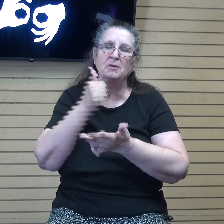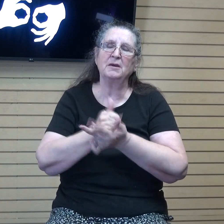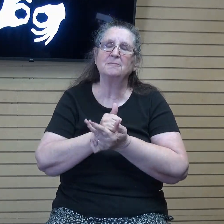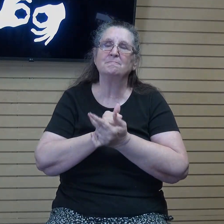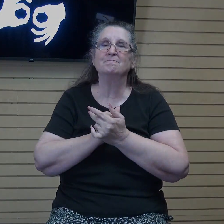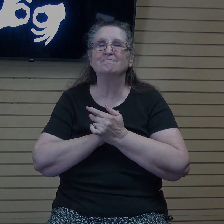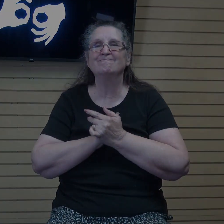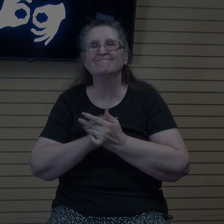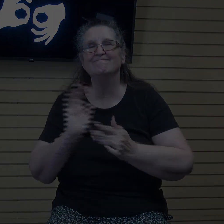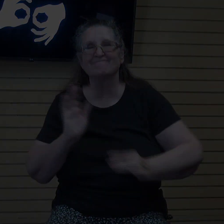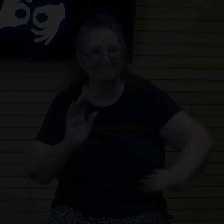Amen. Amen.